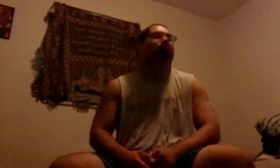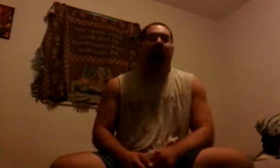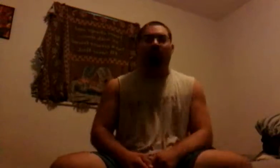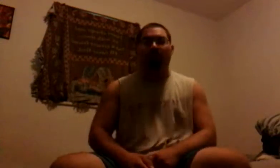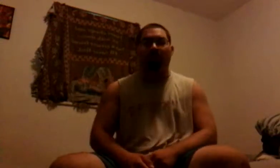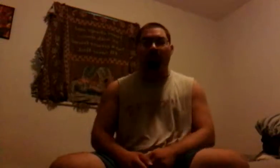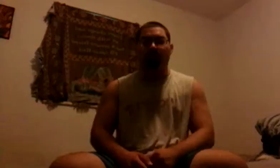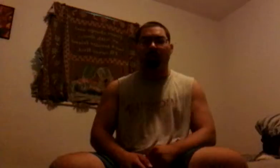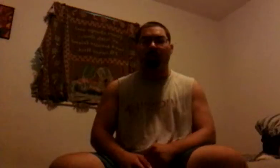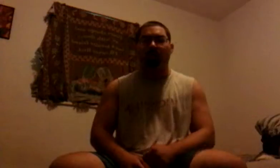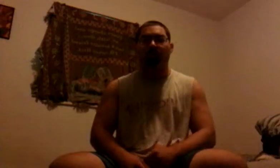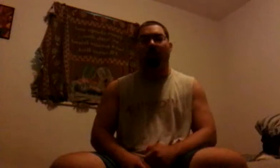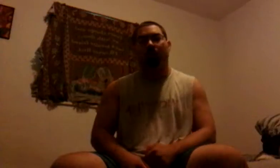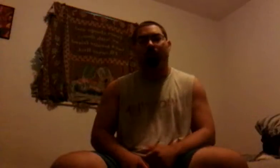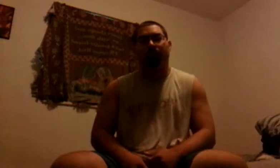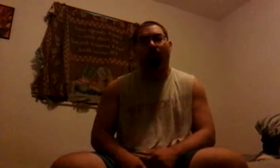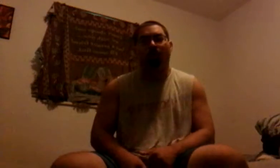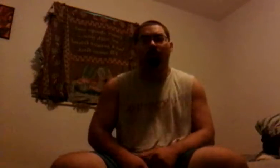I've done this song before.